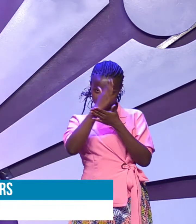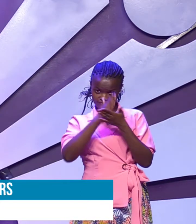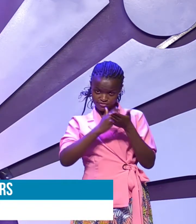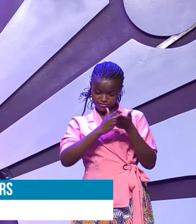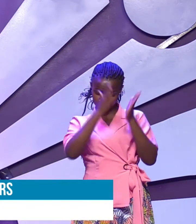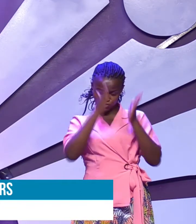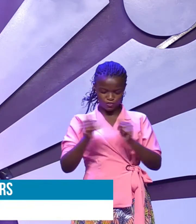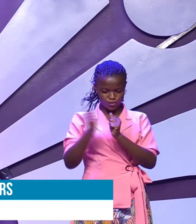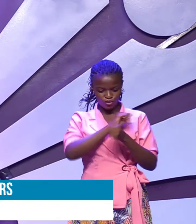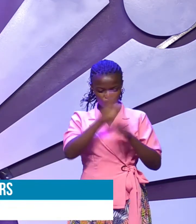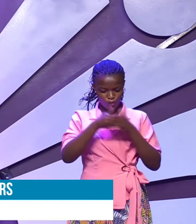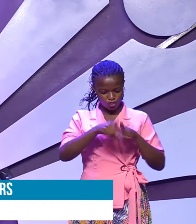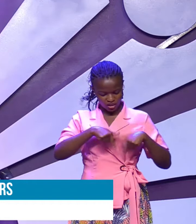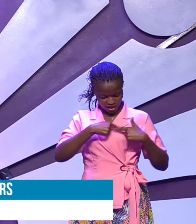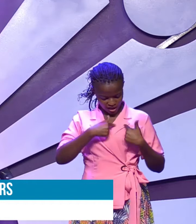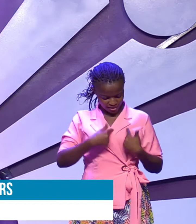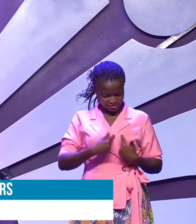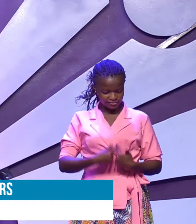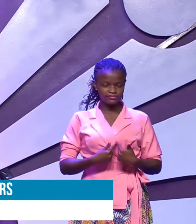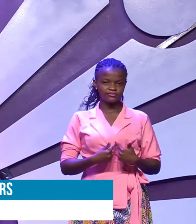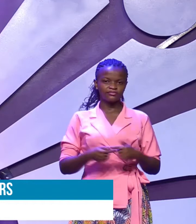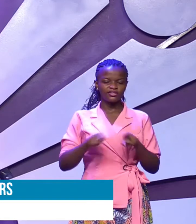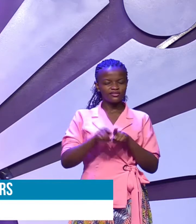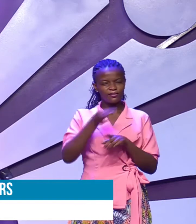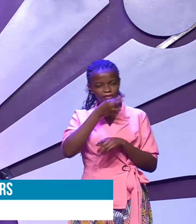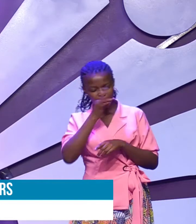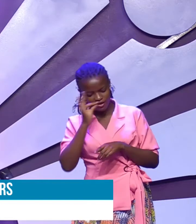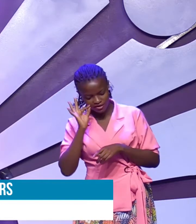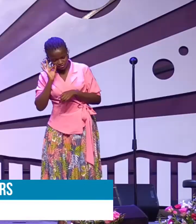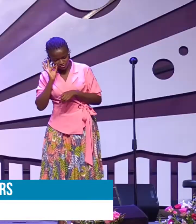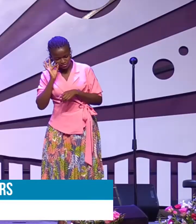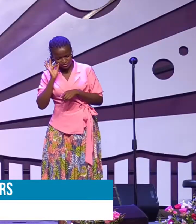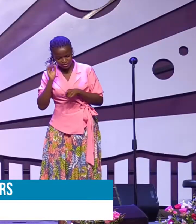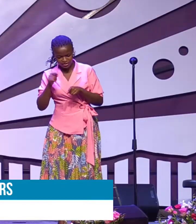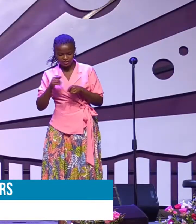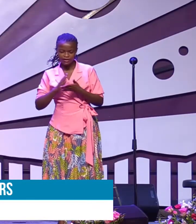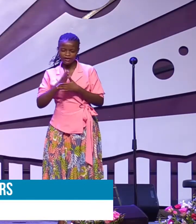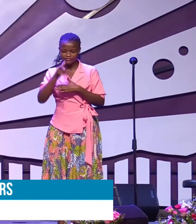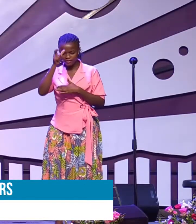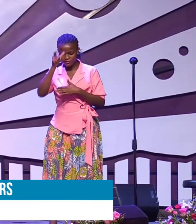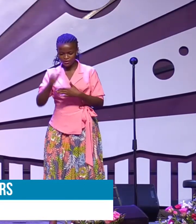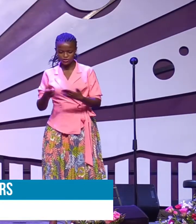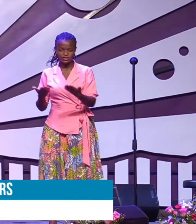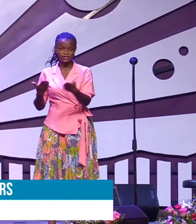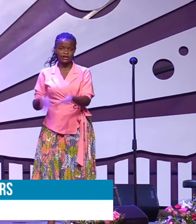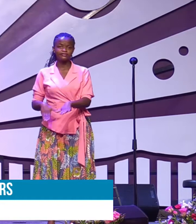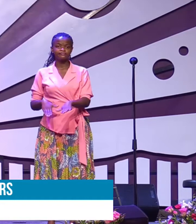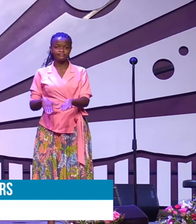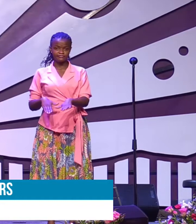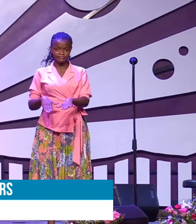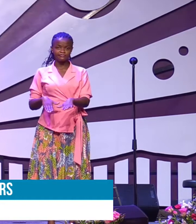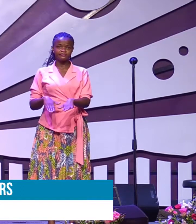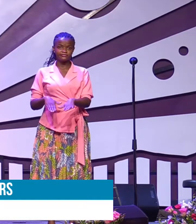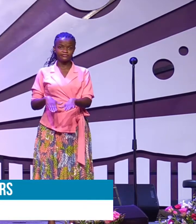with all your heart and you fasted and the person died? the died?